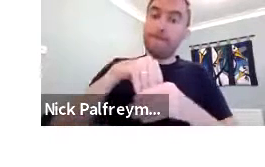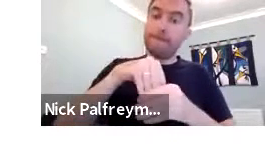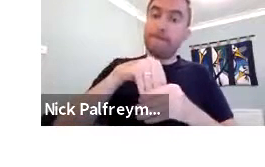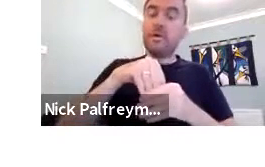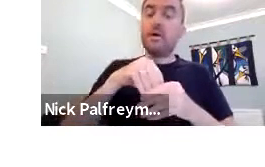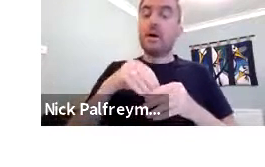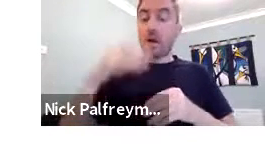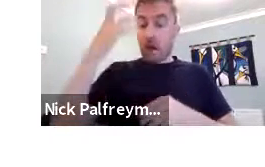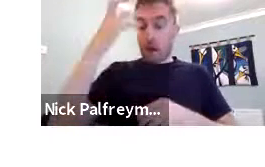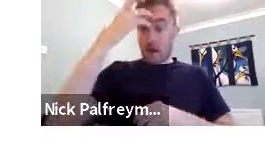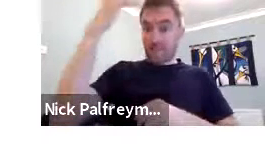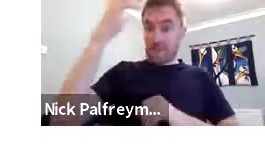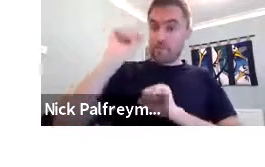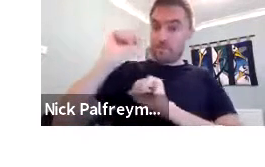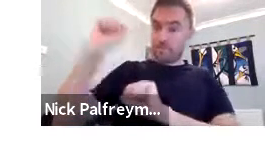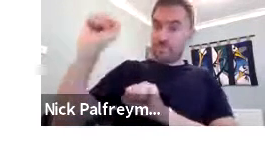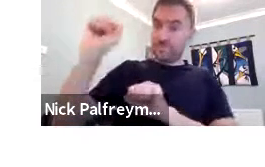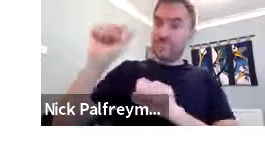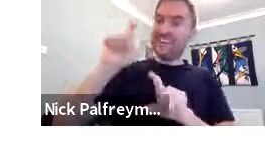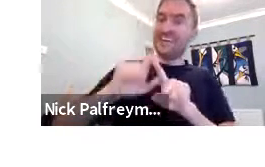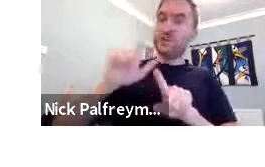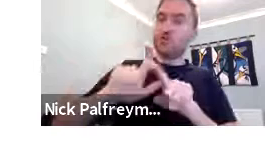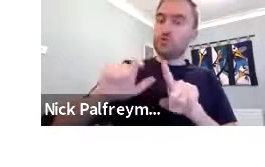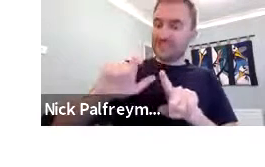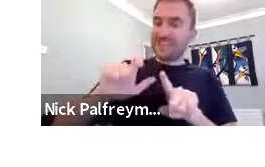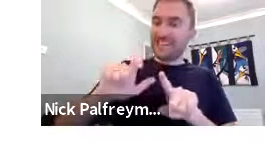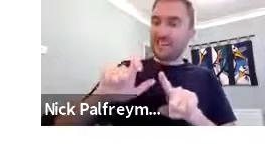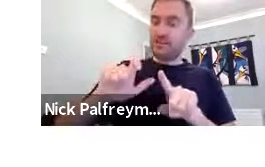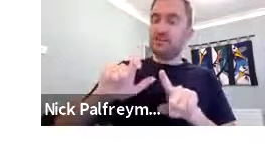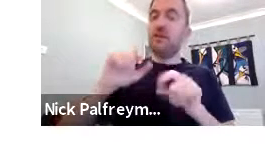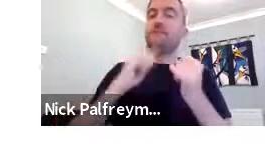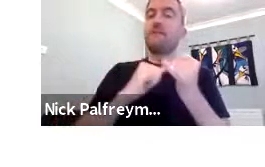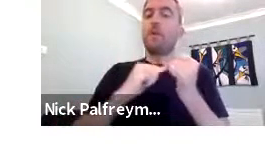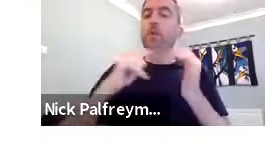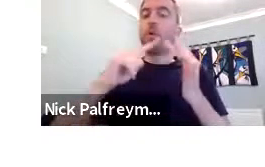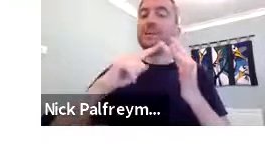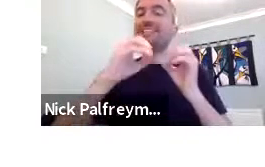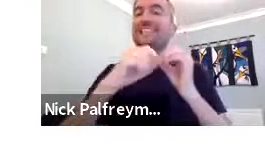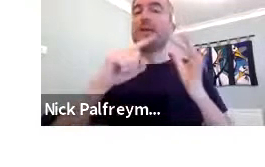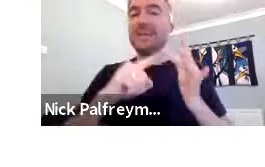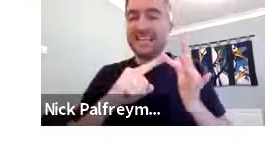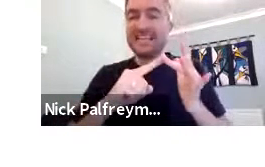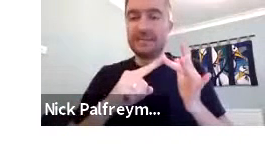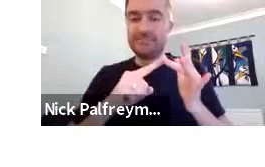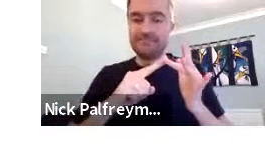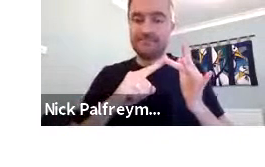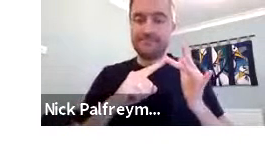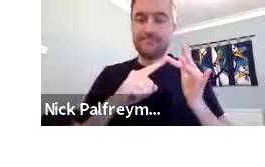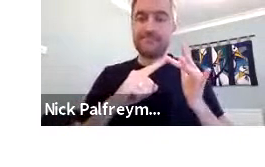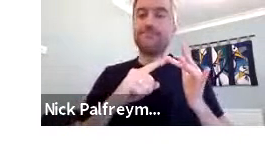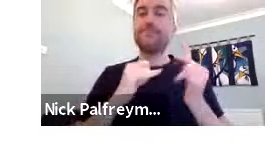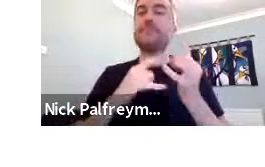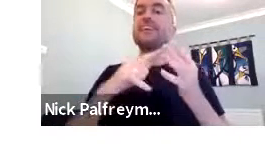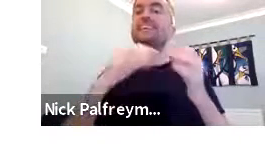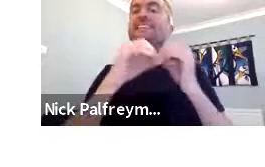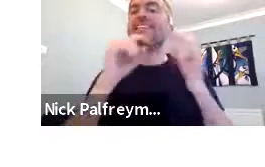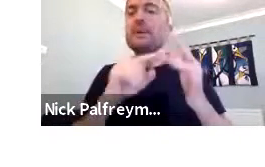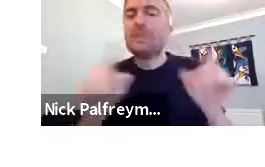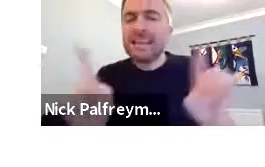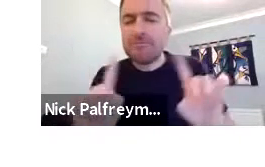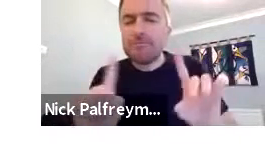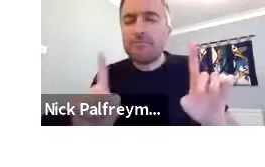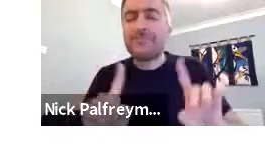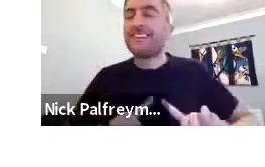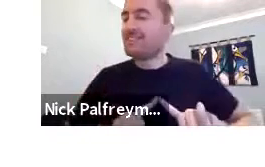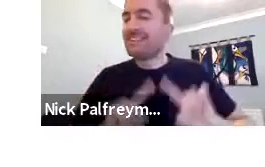And then it became incorporated by the government. They established a dictionary